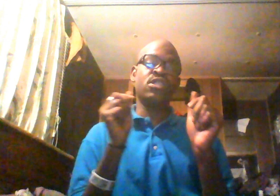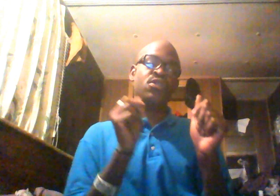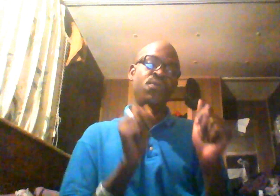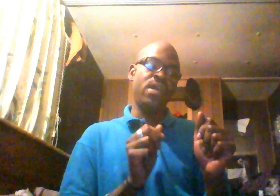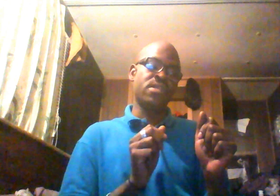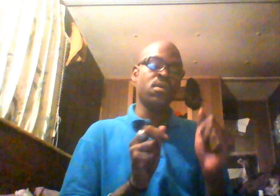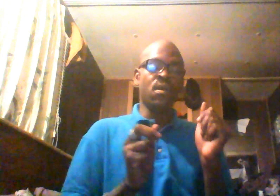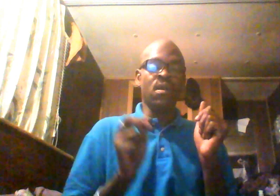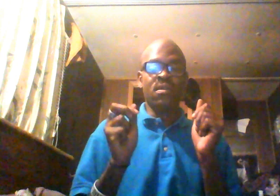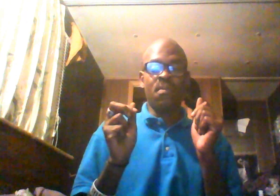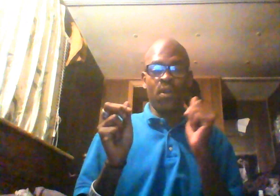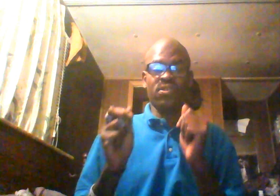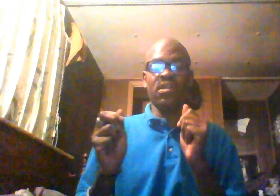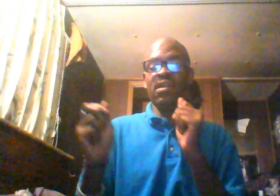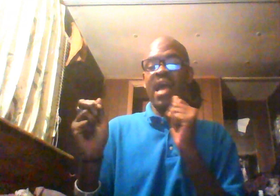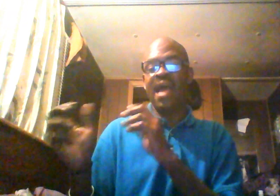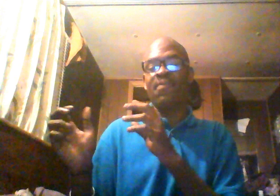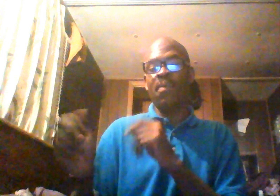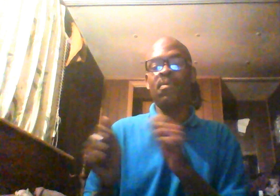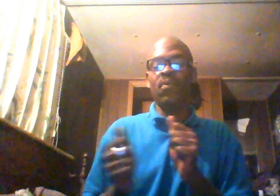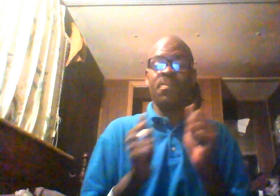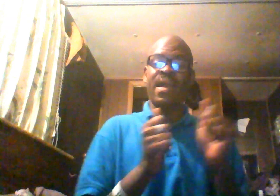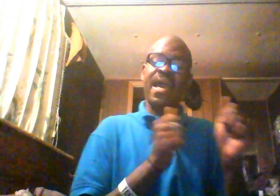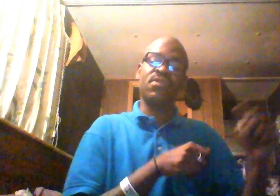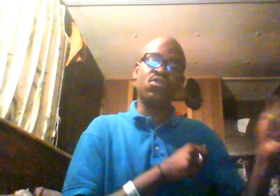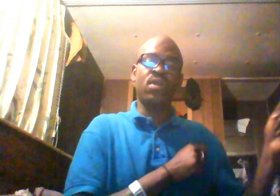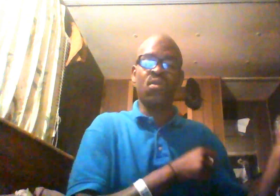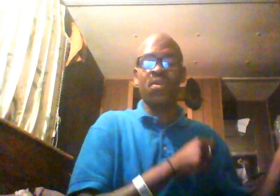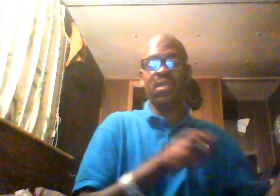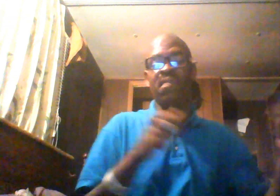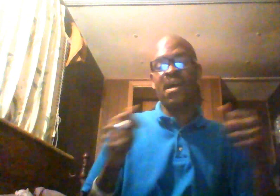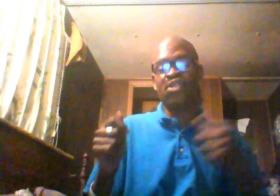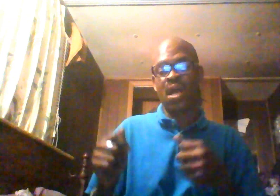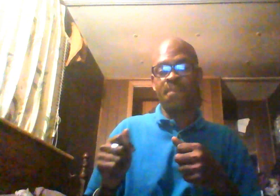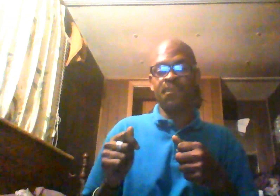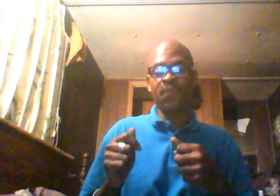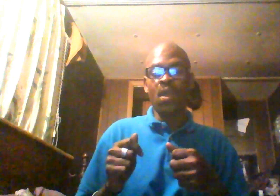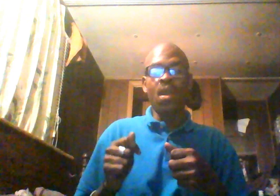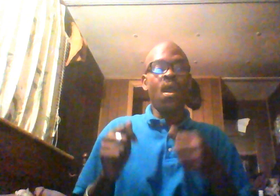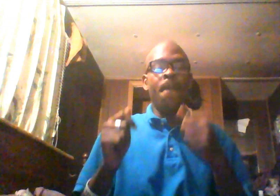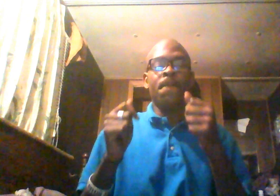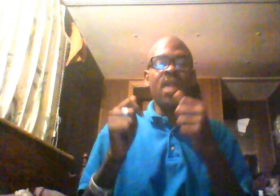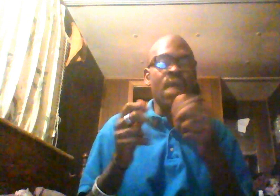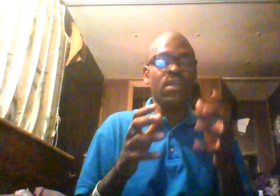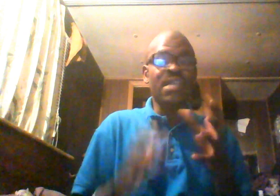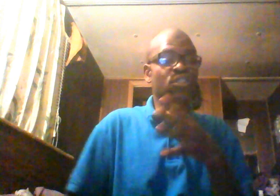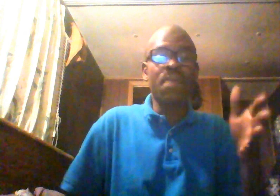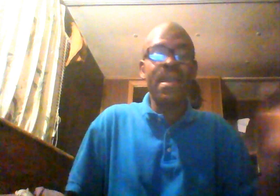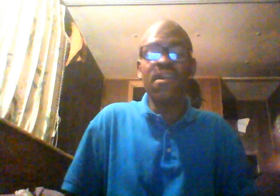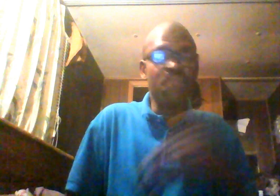do this. Personally, I have a problem with it, but I have to do it in order to keep my job. Not realizing she done made enough money.